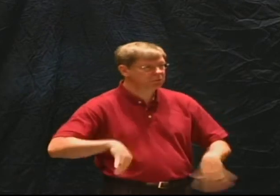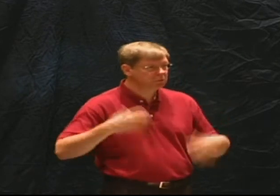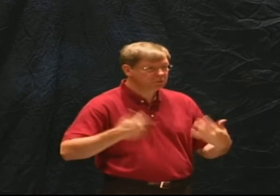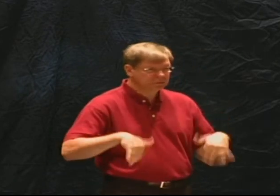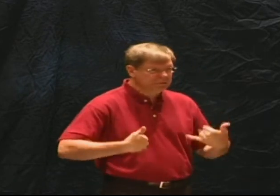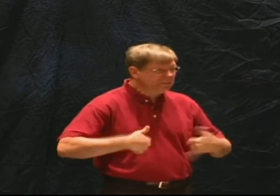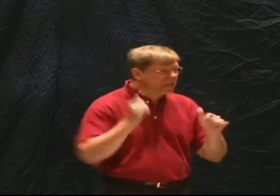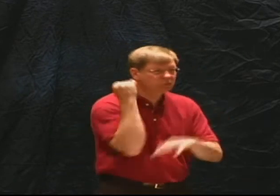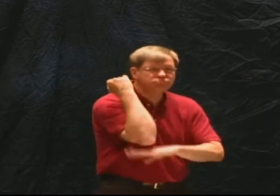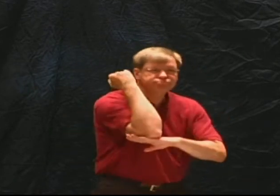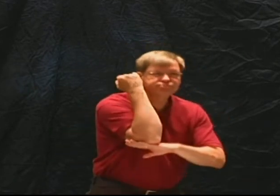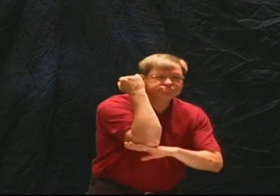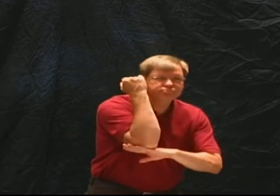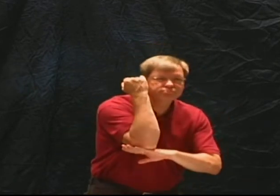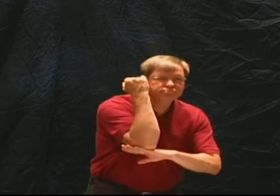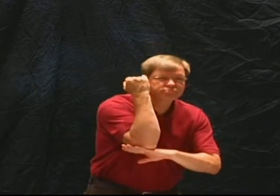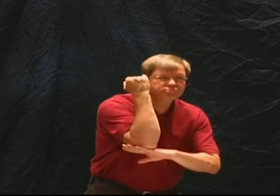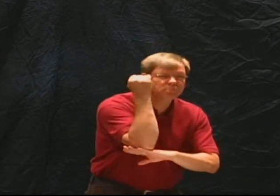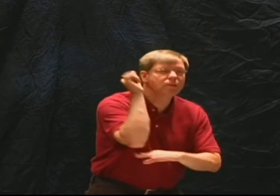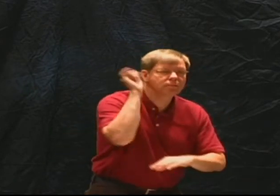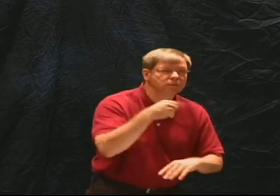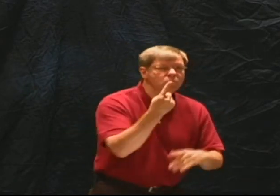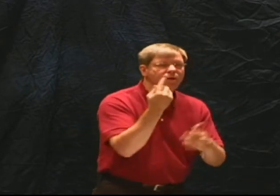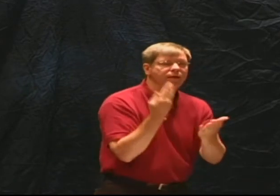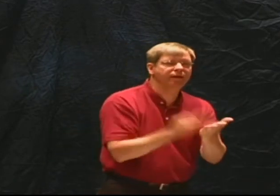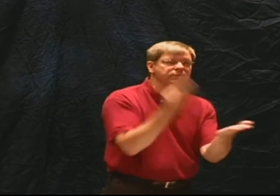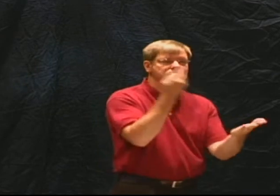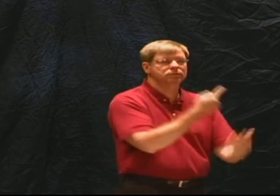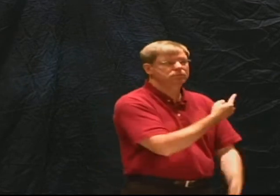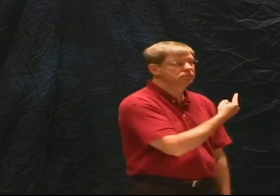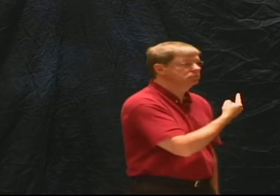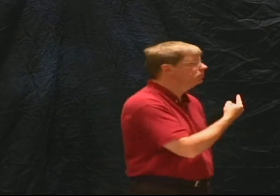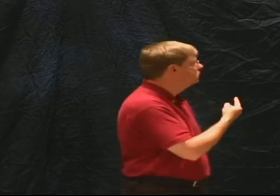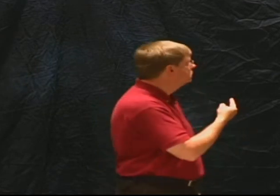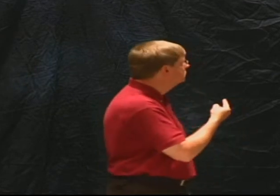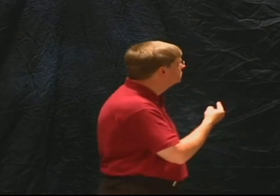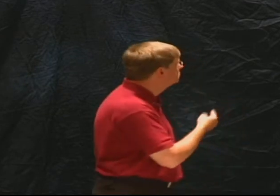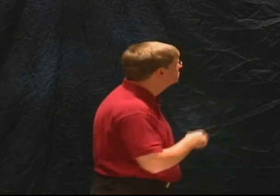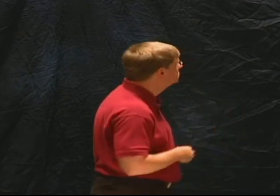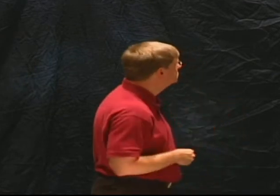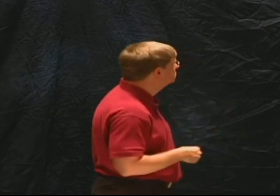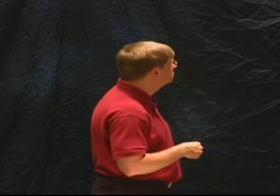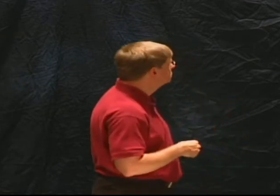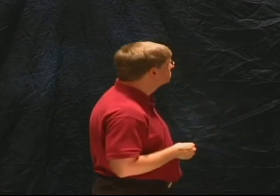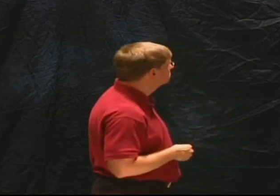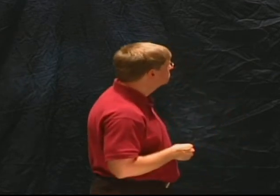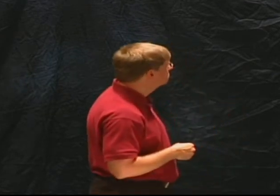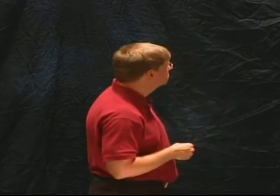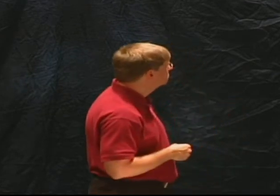and yet it survived and that's one of the evidences for the inerrancy of scripture